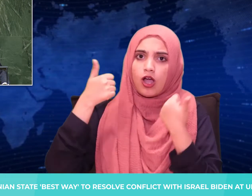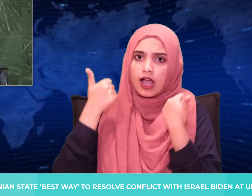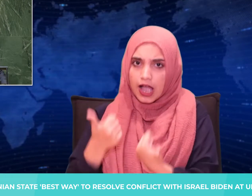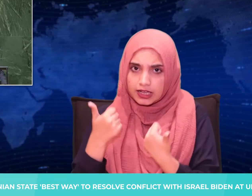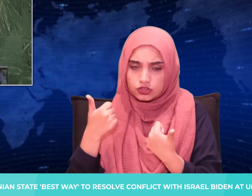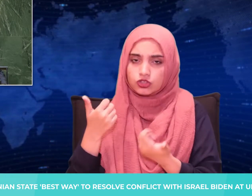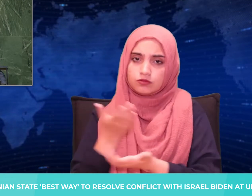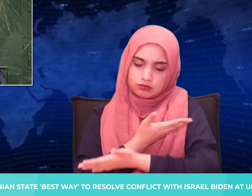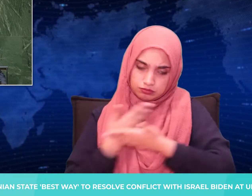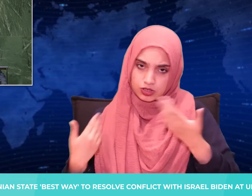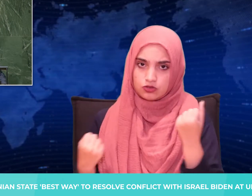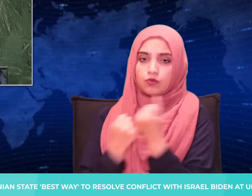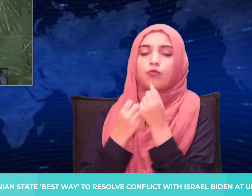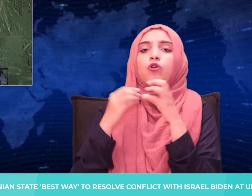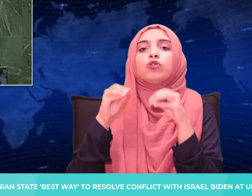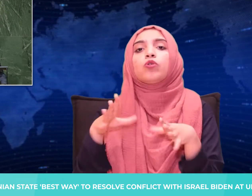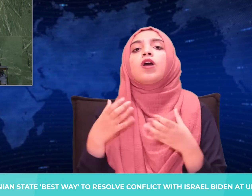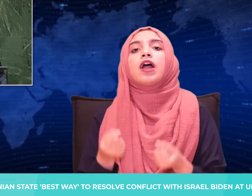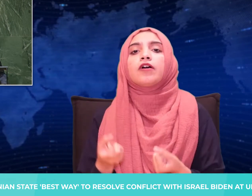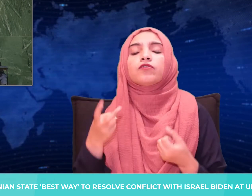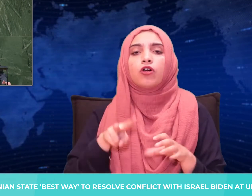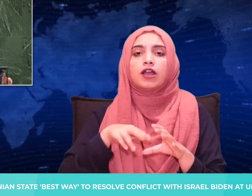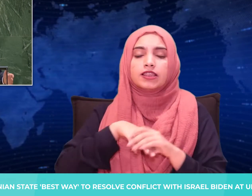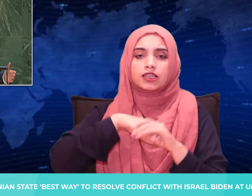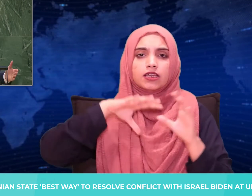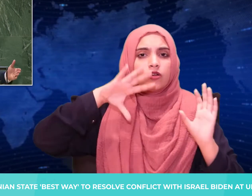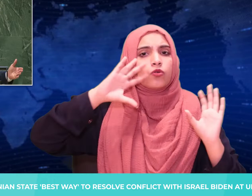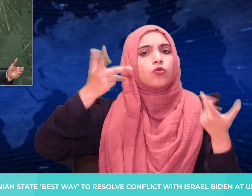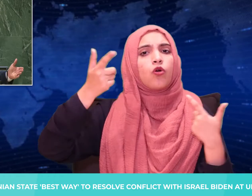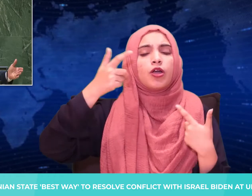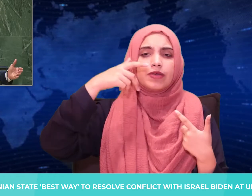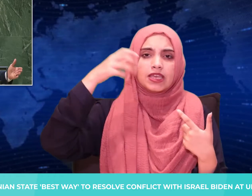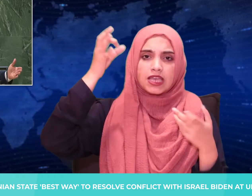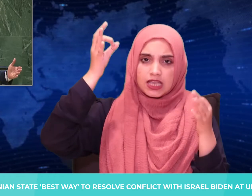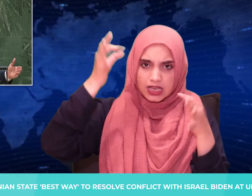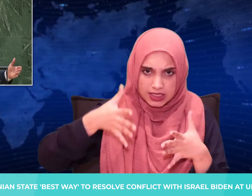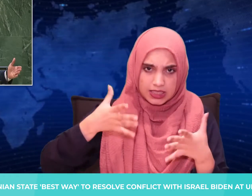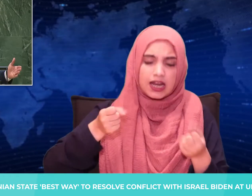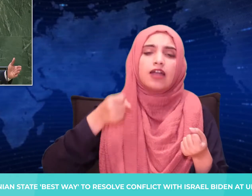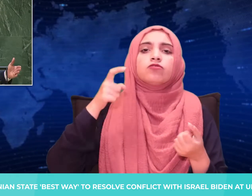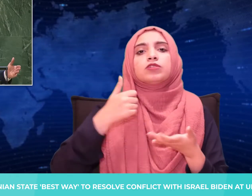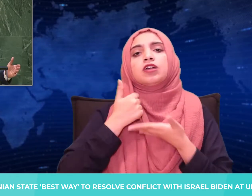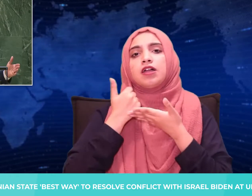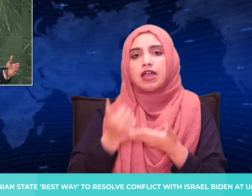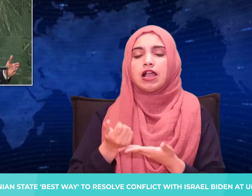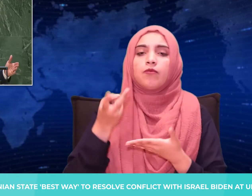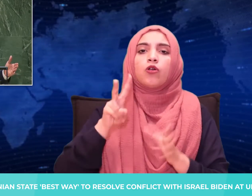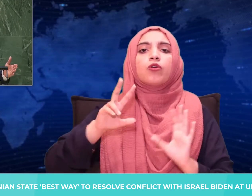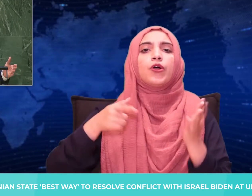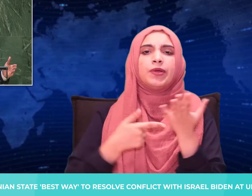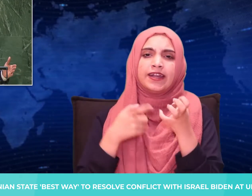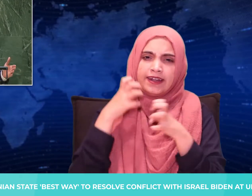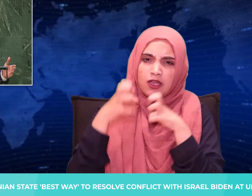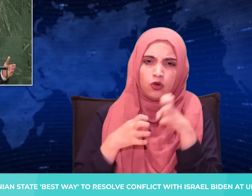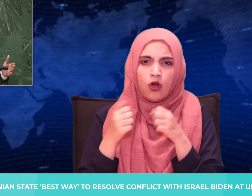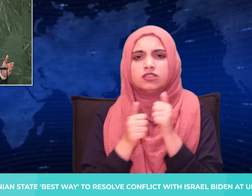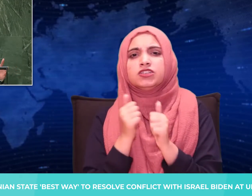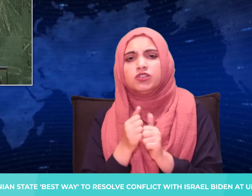whether through changes to territory by force, economic coercion, technical exploitation, or